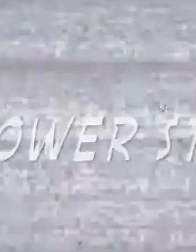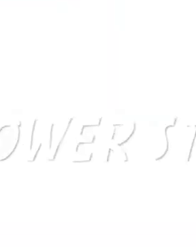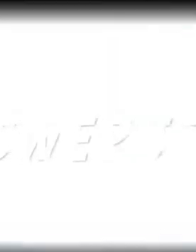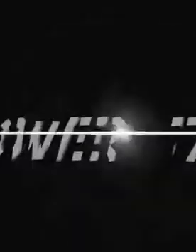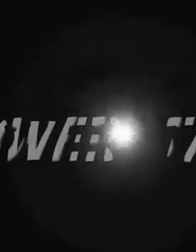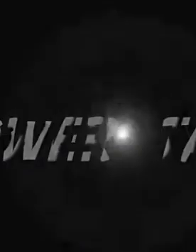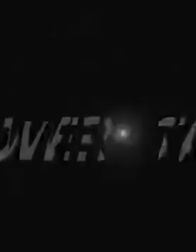All right. right.